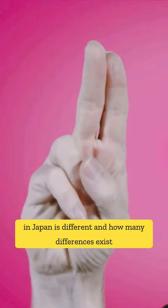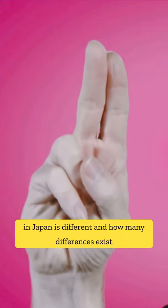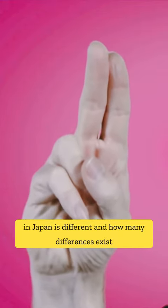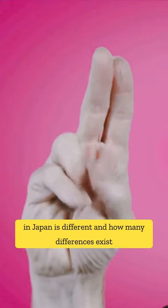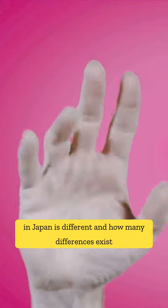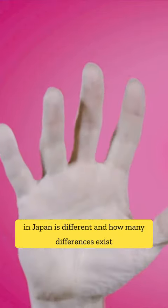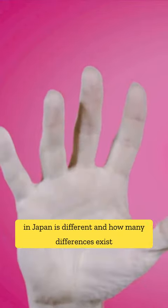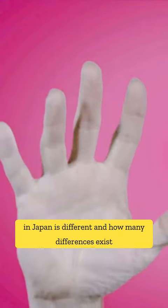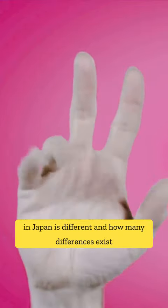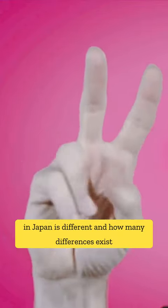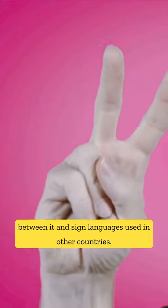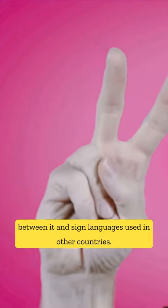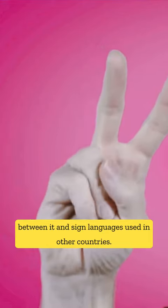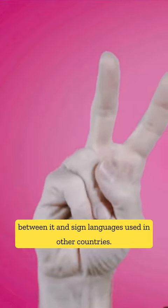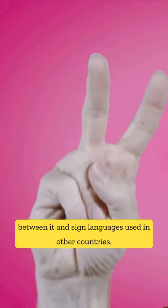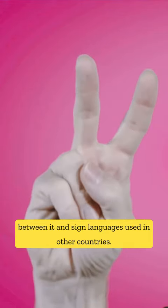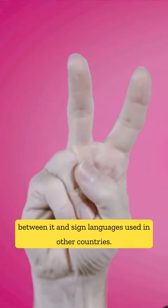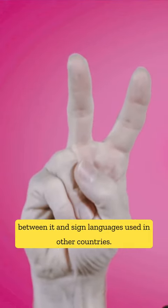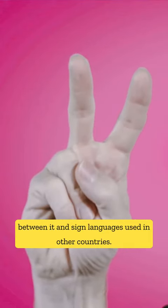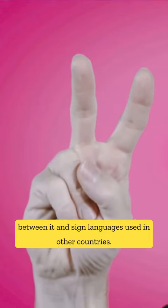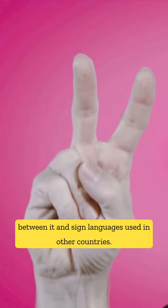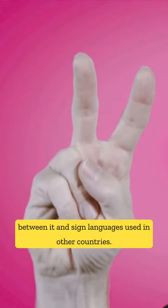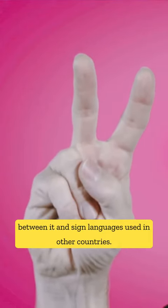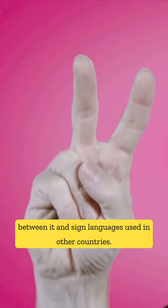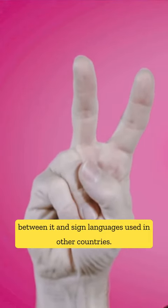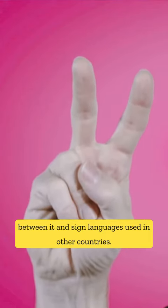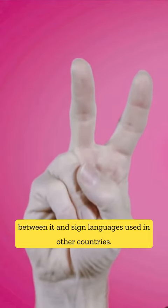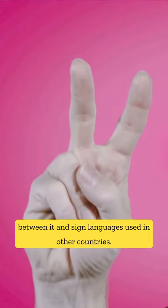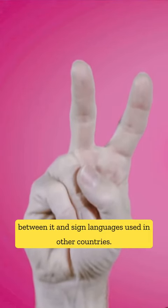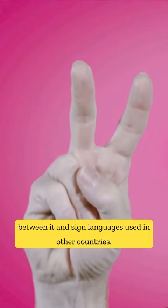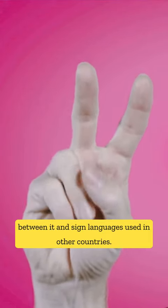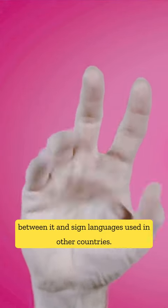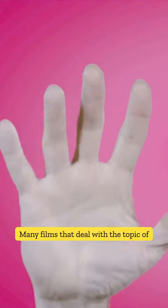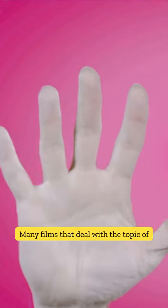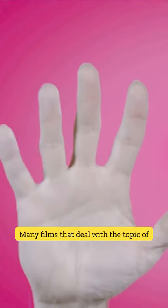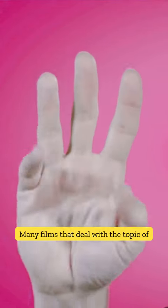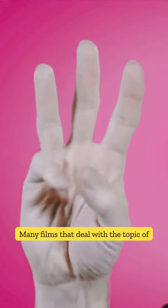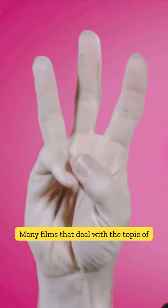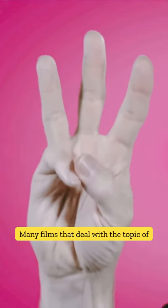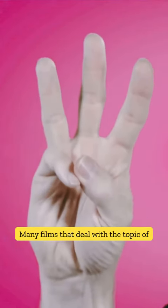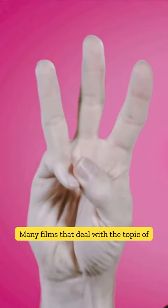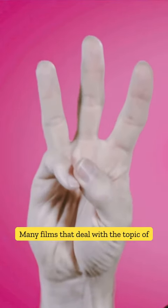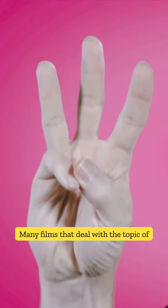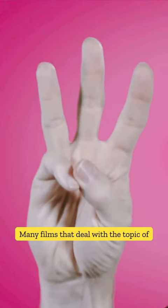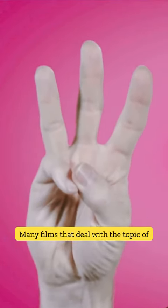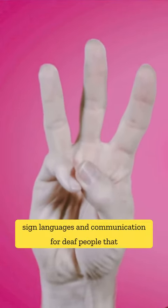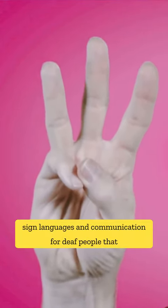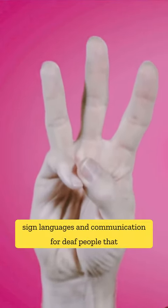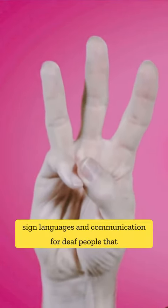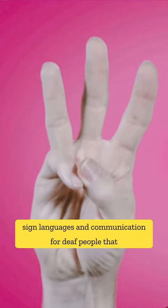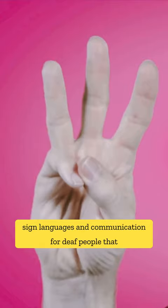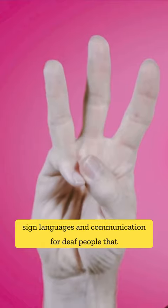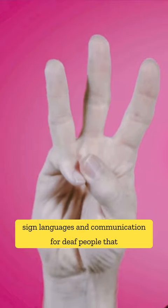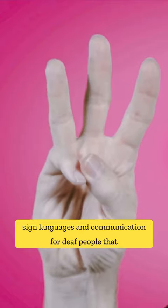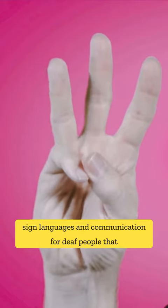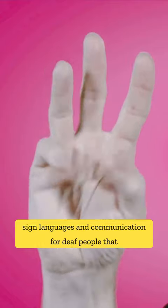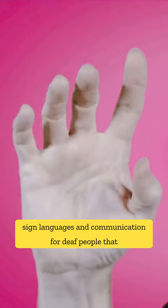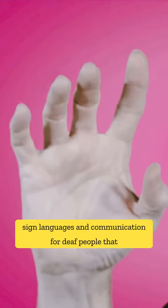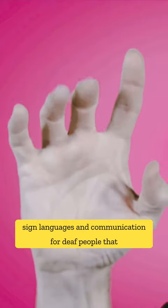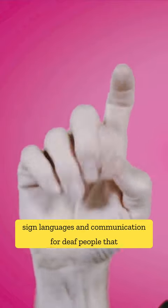many differences exist between it and sign languages used in other countries. Many films that deal with the topic of sign languages and communication for